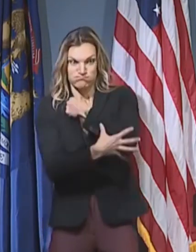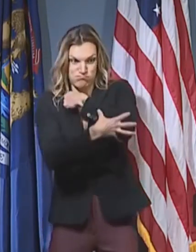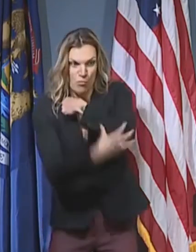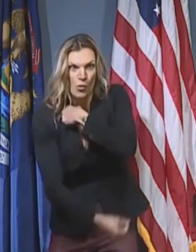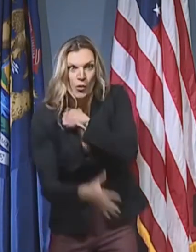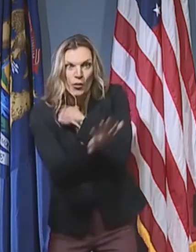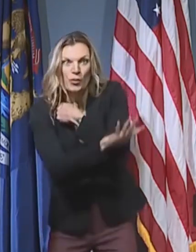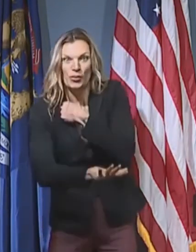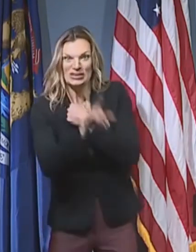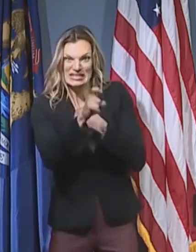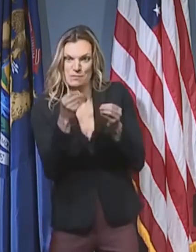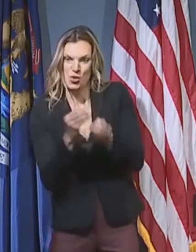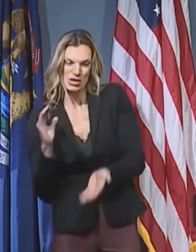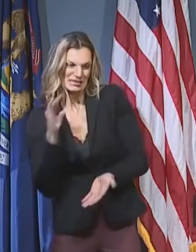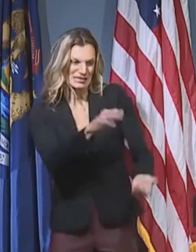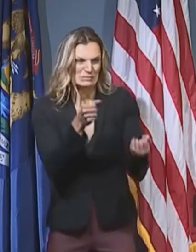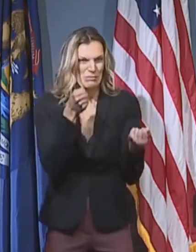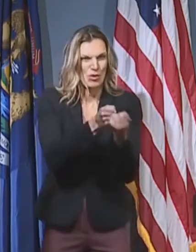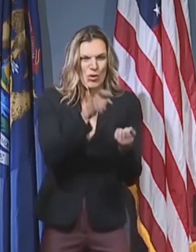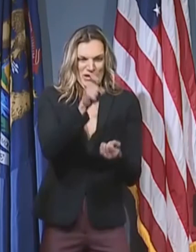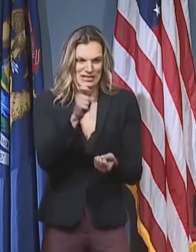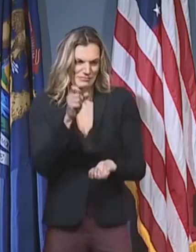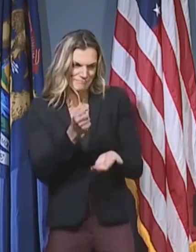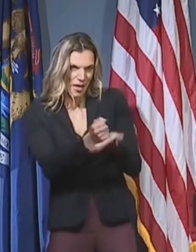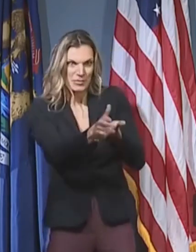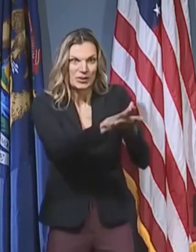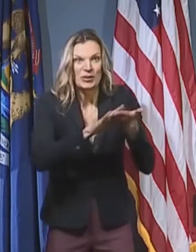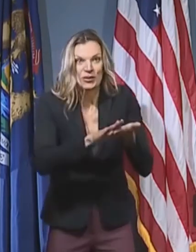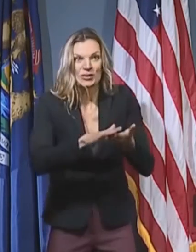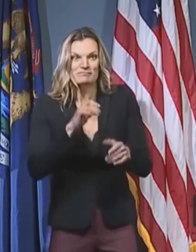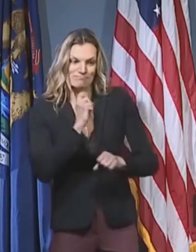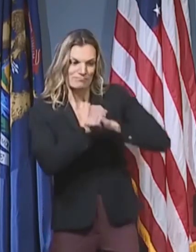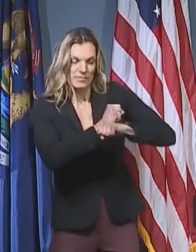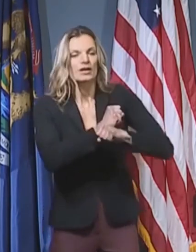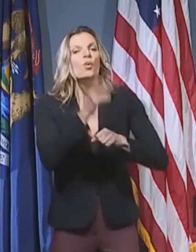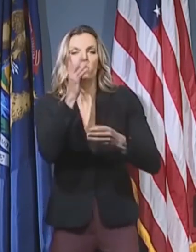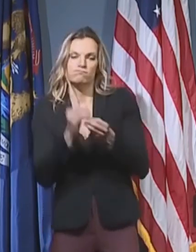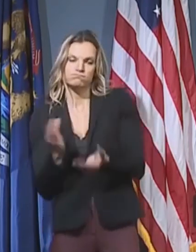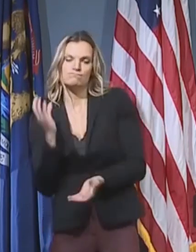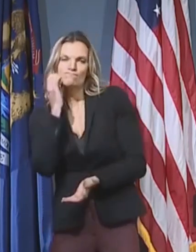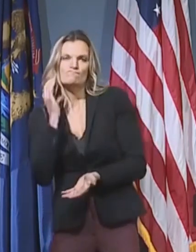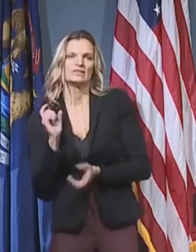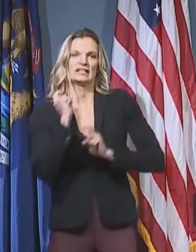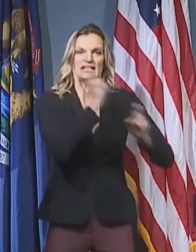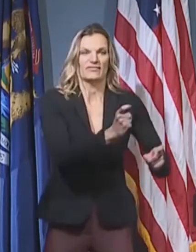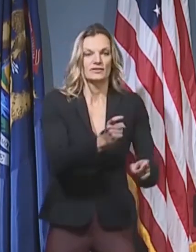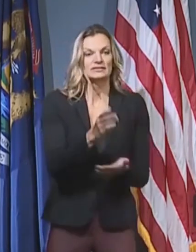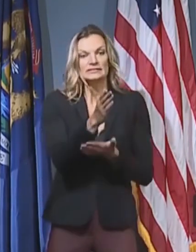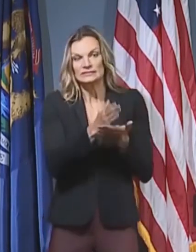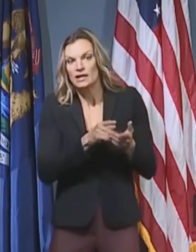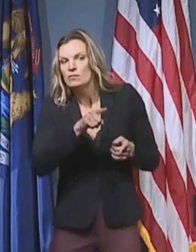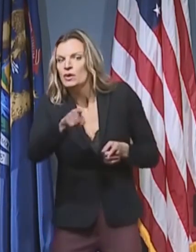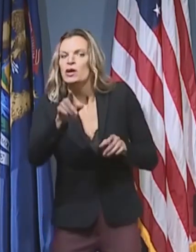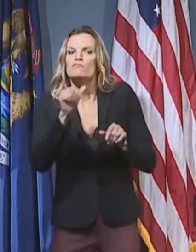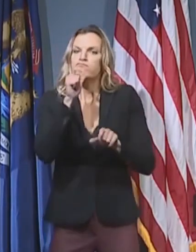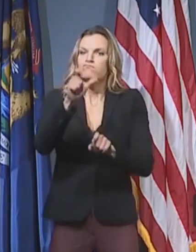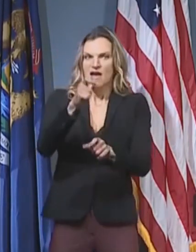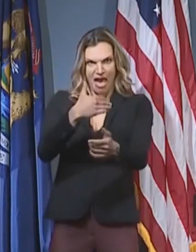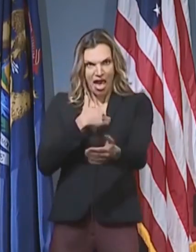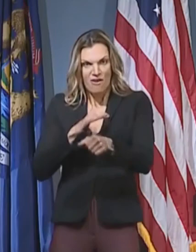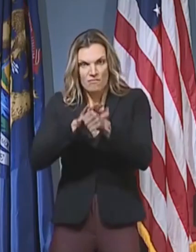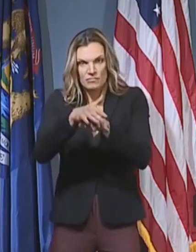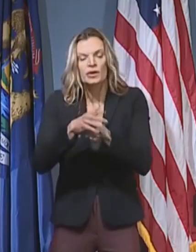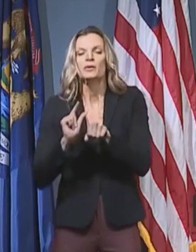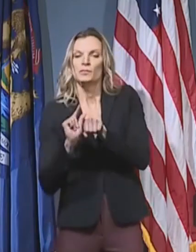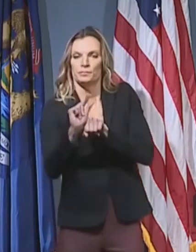We developed this formula to help schools and students and educators who are going to struggle the most as we try to resume life